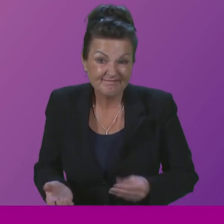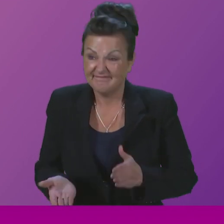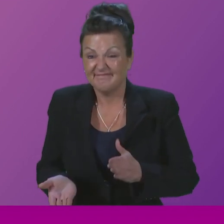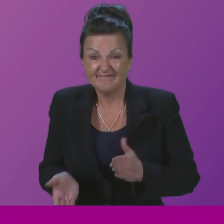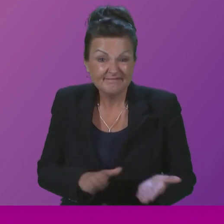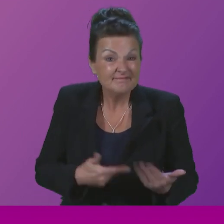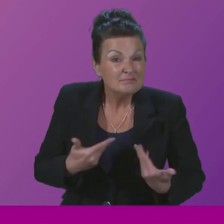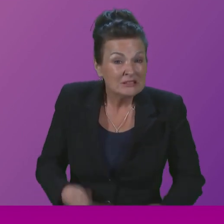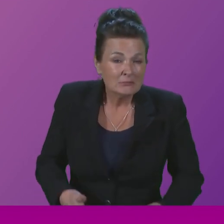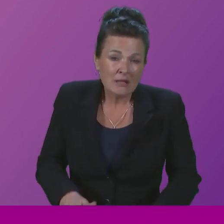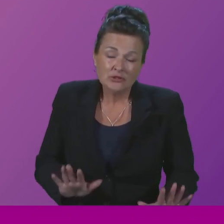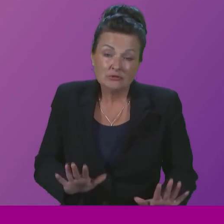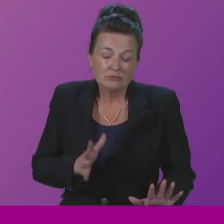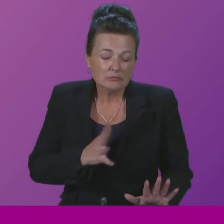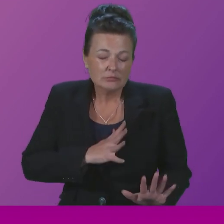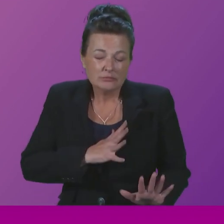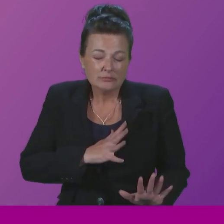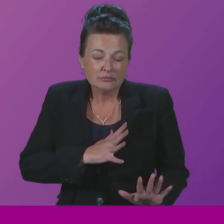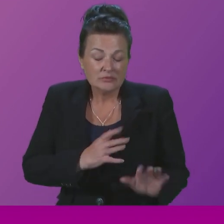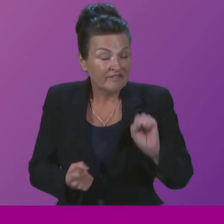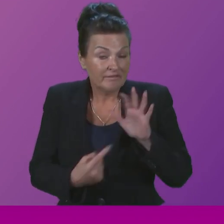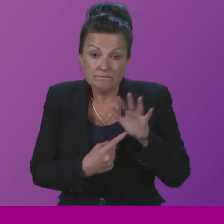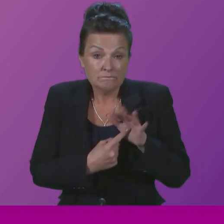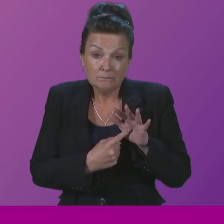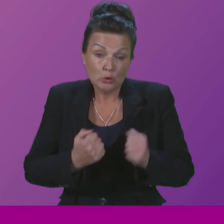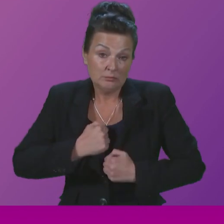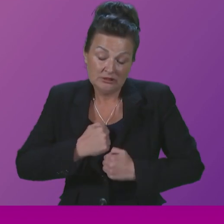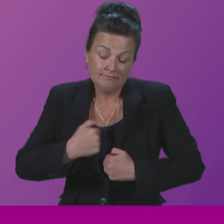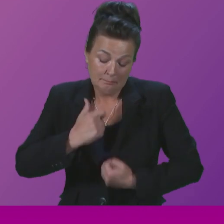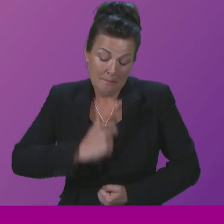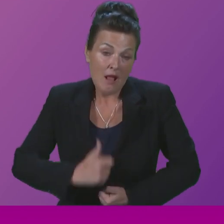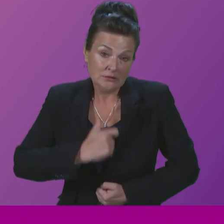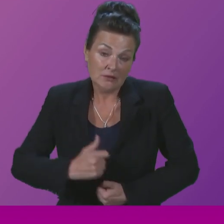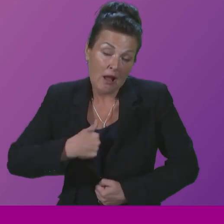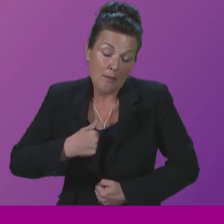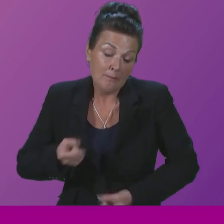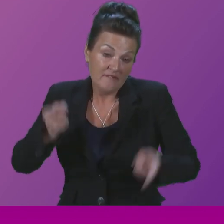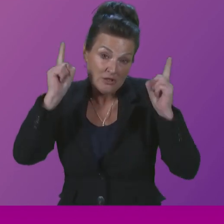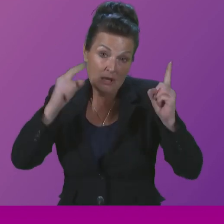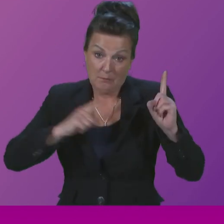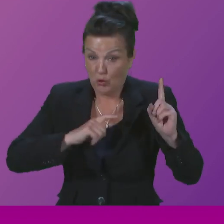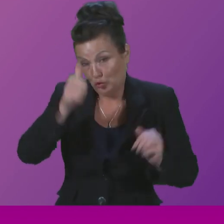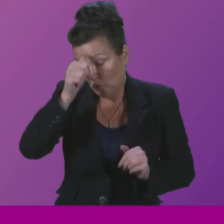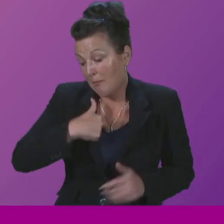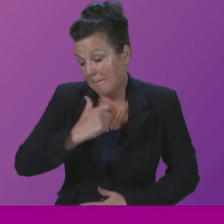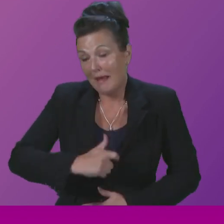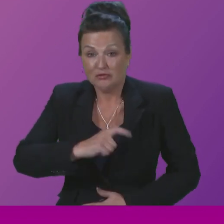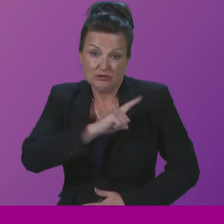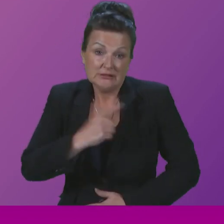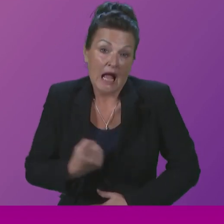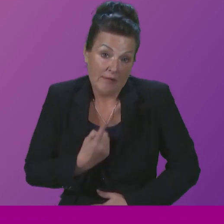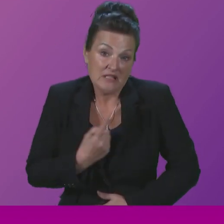It's an event I always mark personally as well as First Minister for very personal reasons.